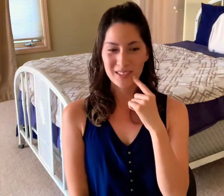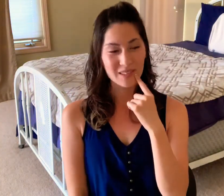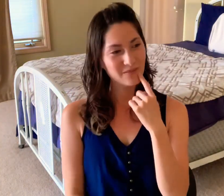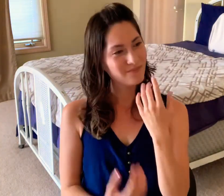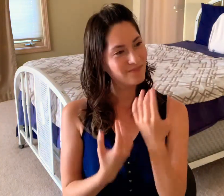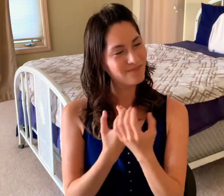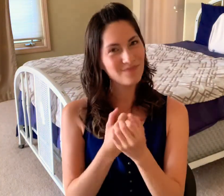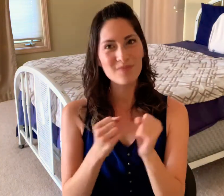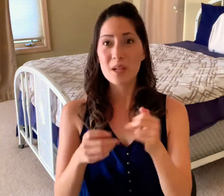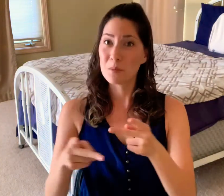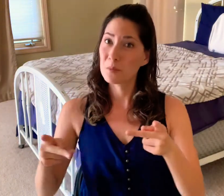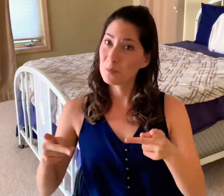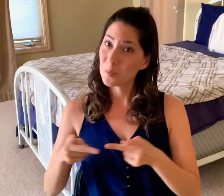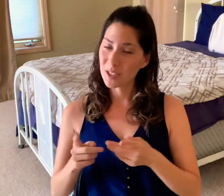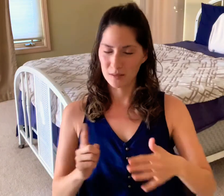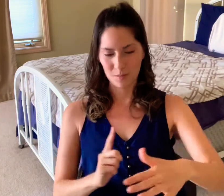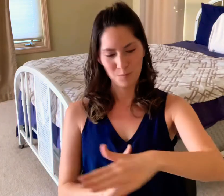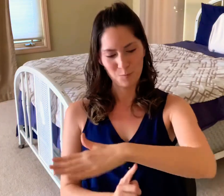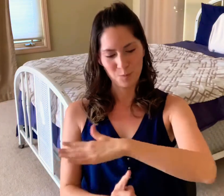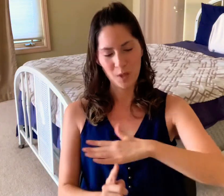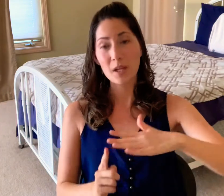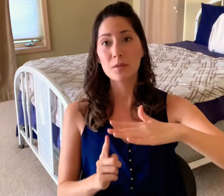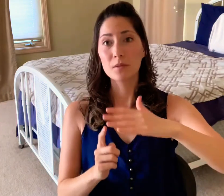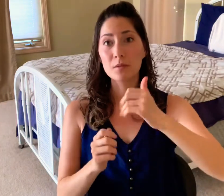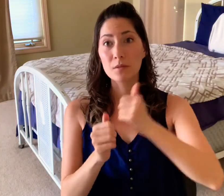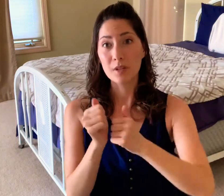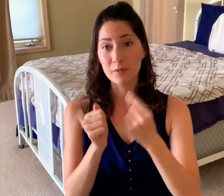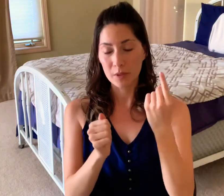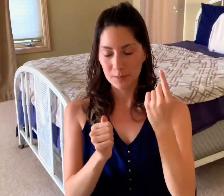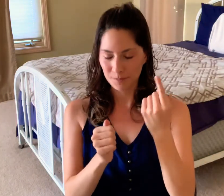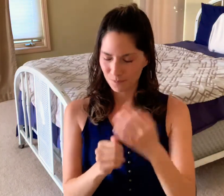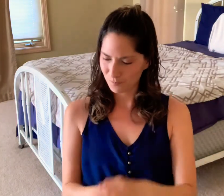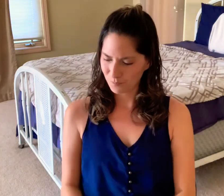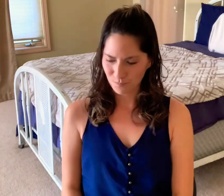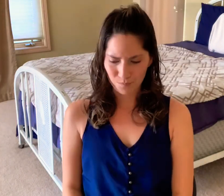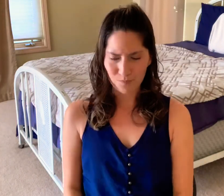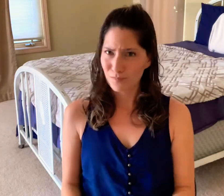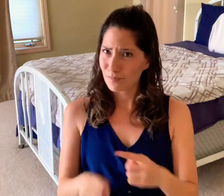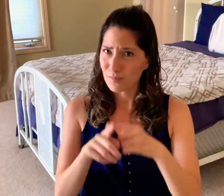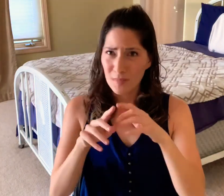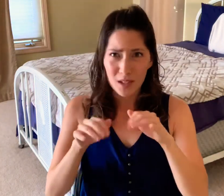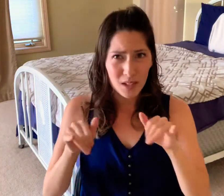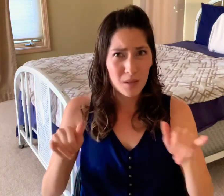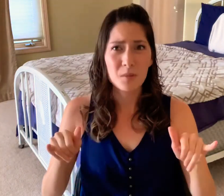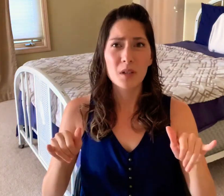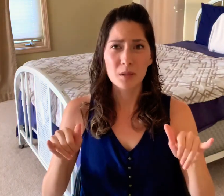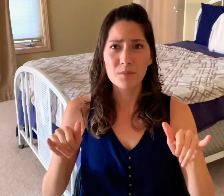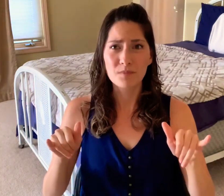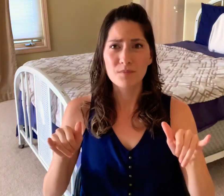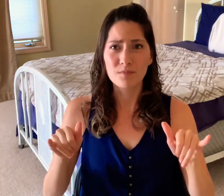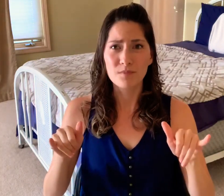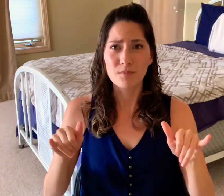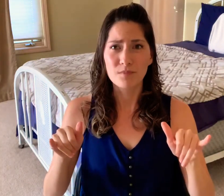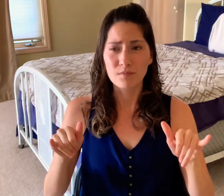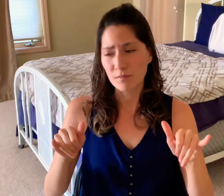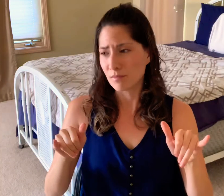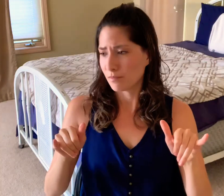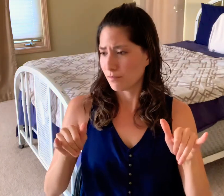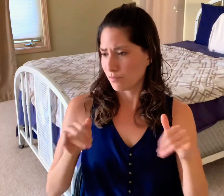I've also said that I'm a safe place and space for everyone and at the same